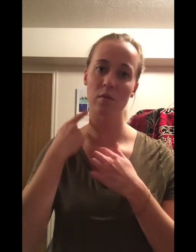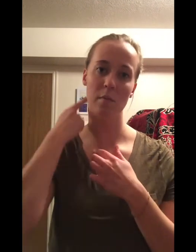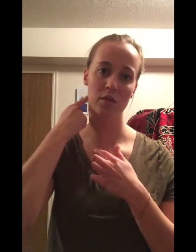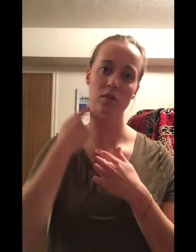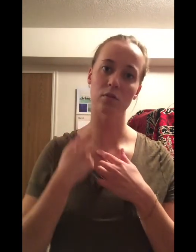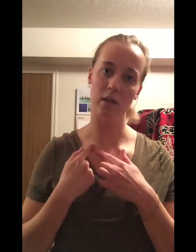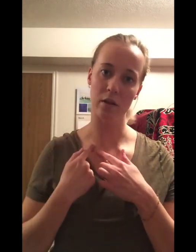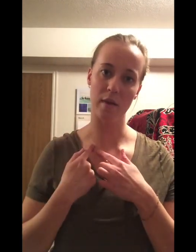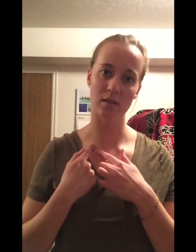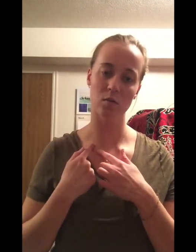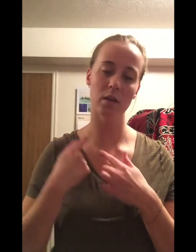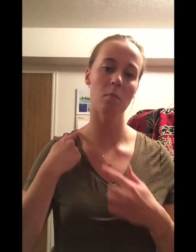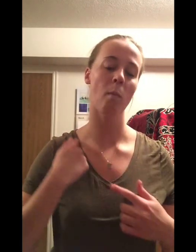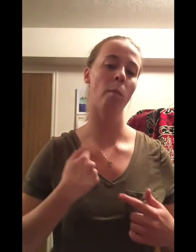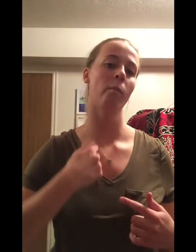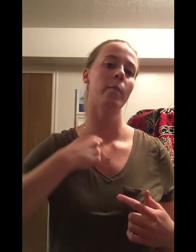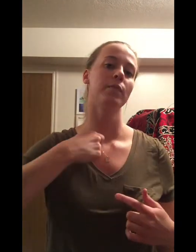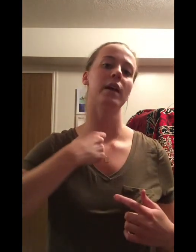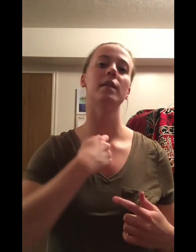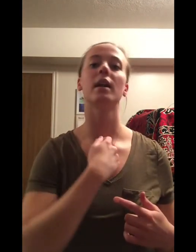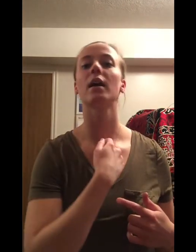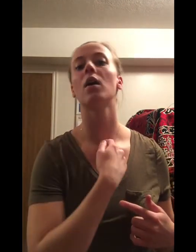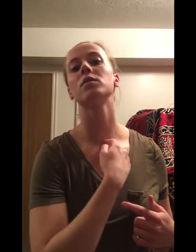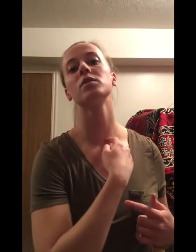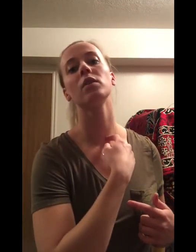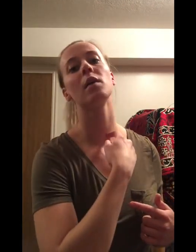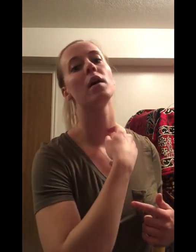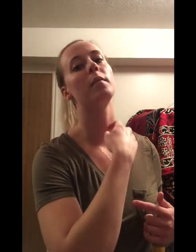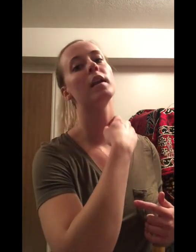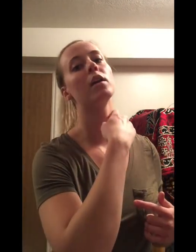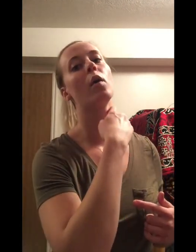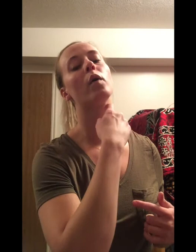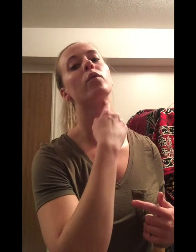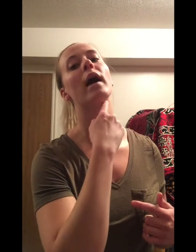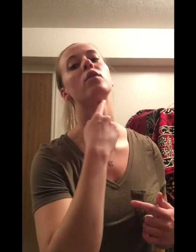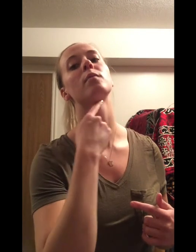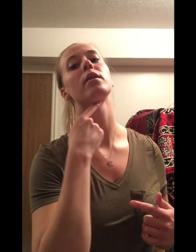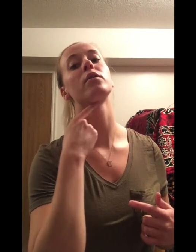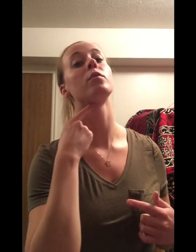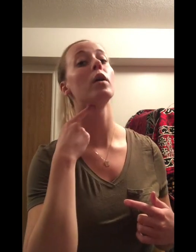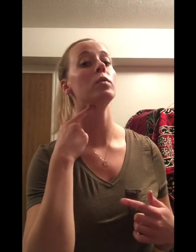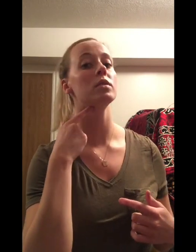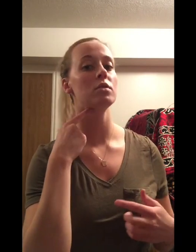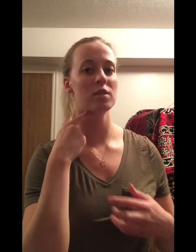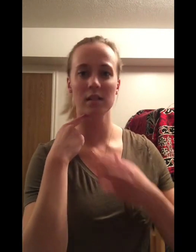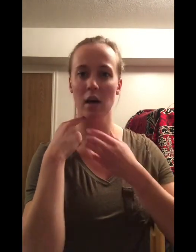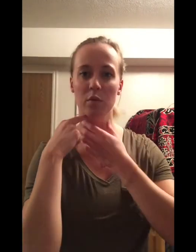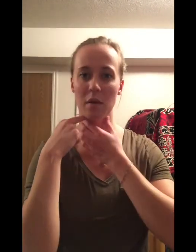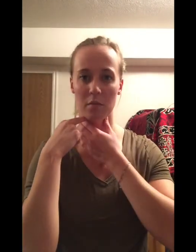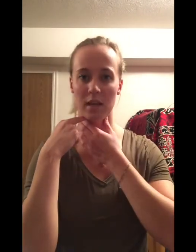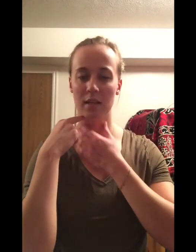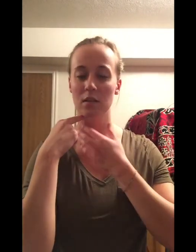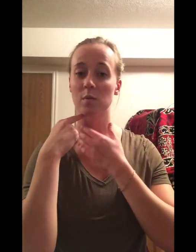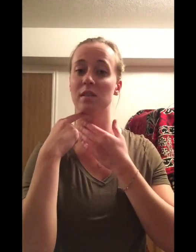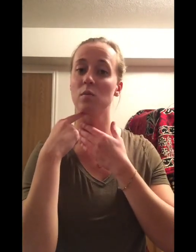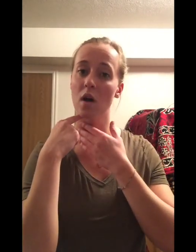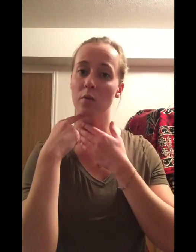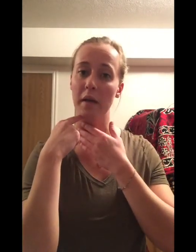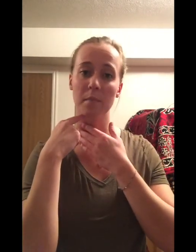remember the sternocleidomastoid, and then I also come up and I go around my throat just to help remember that it deals with swallowing,